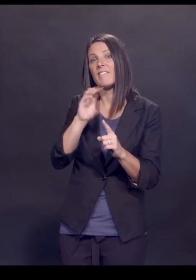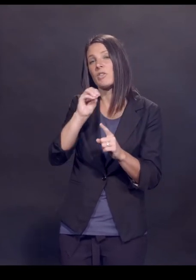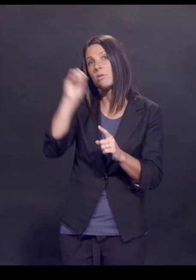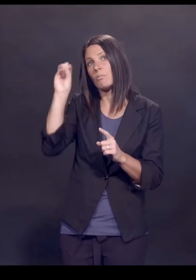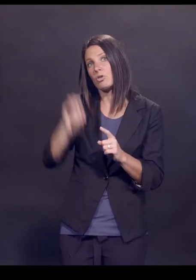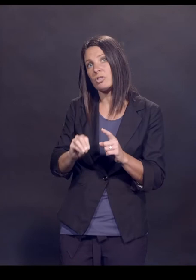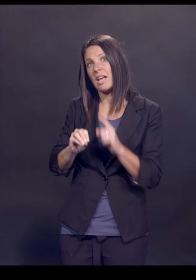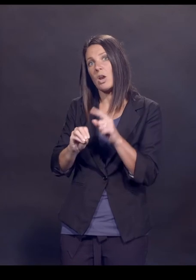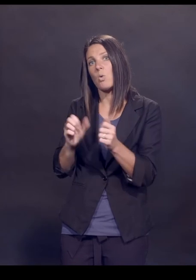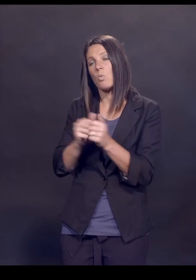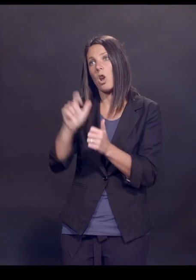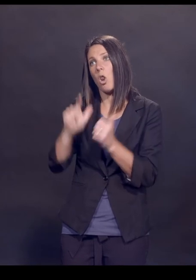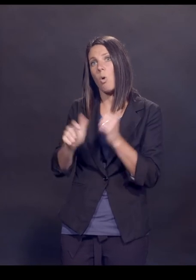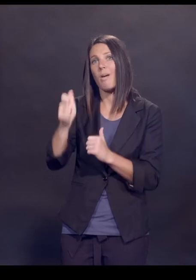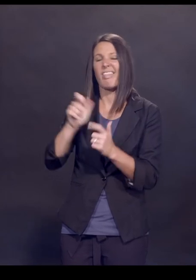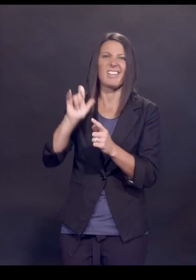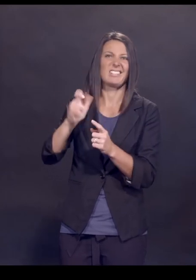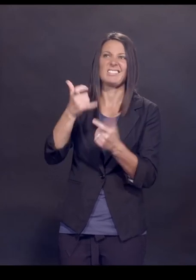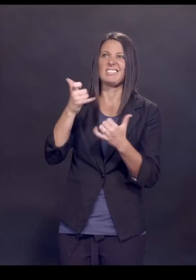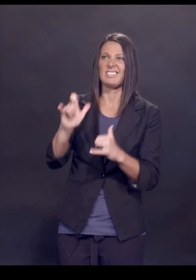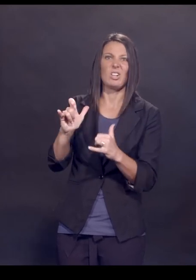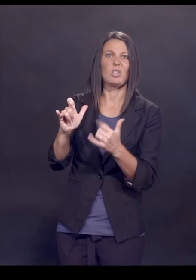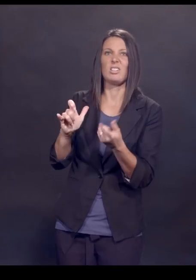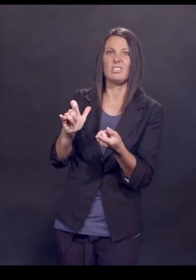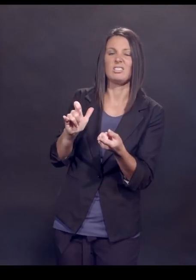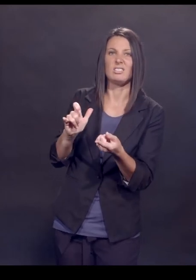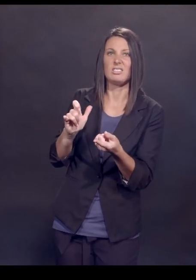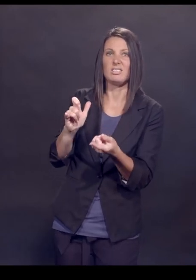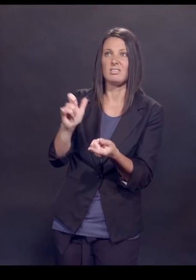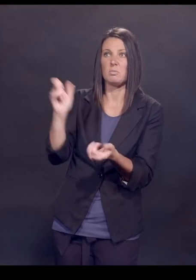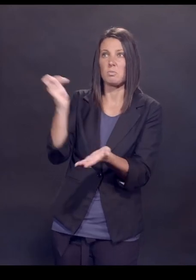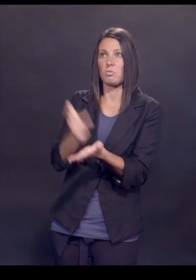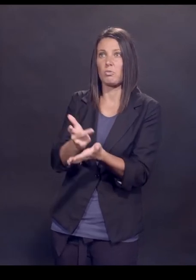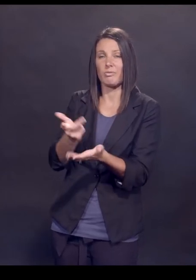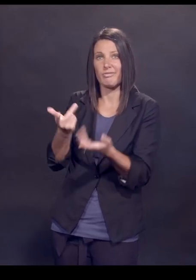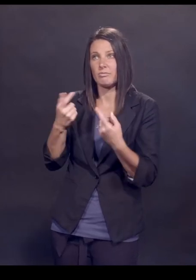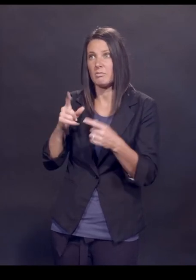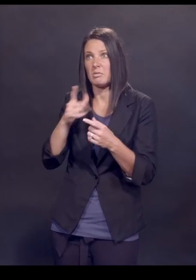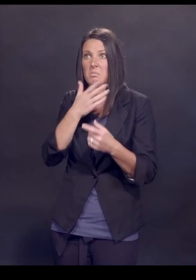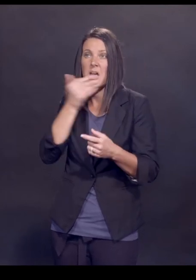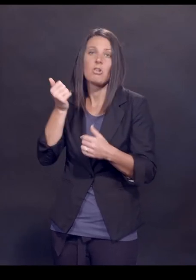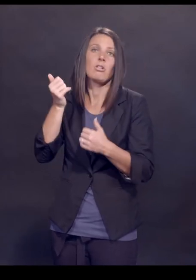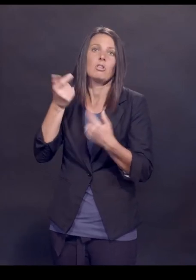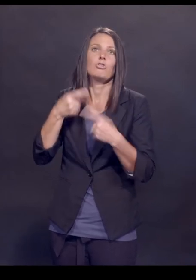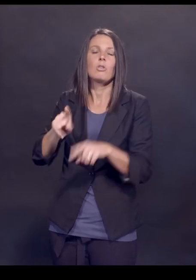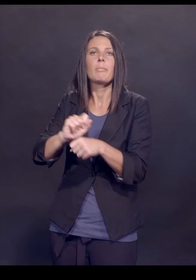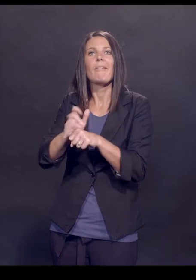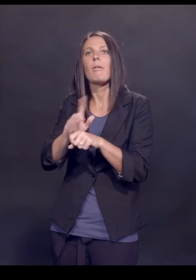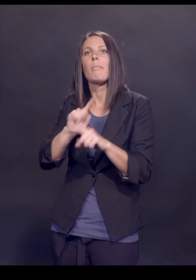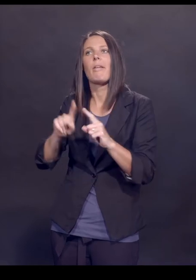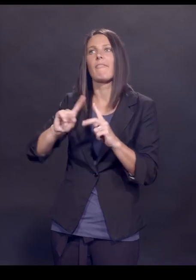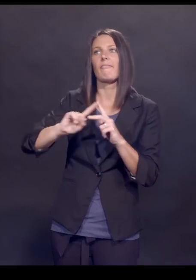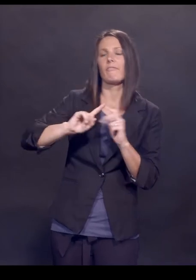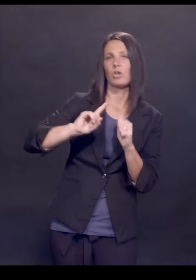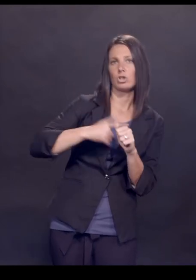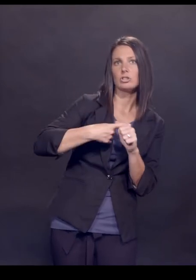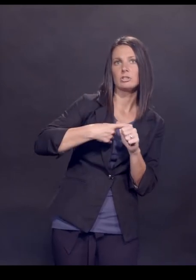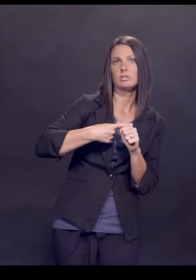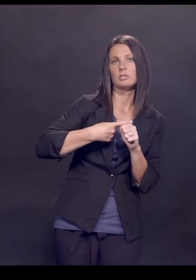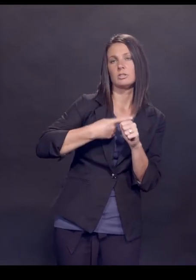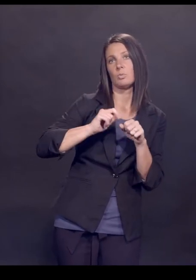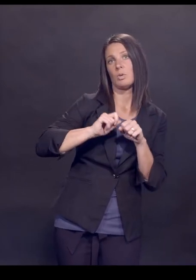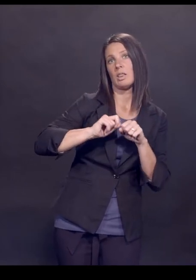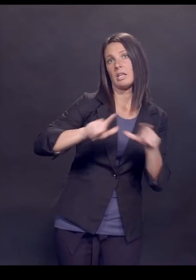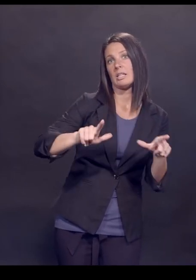with a lower bound of 30 percent, that that still would be a worthwhile product in the midst of a pandemic. These vaccines, the initial vaccines, after at least a few months of